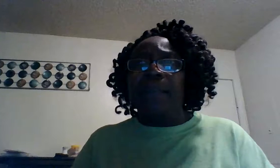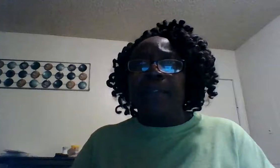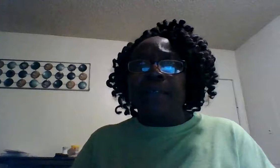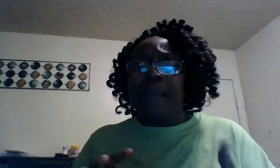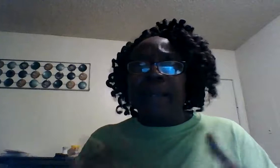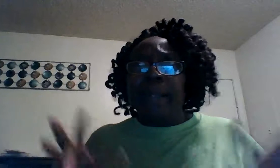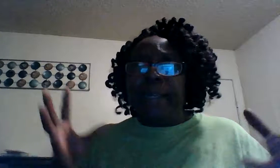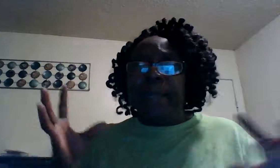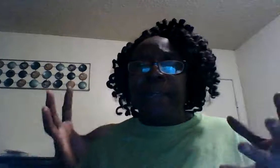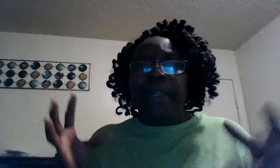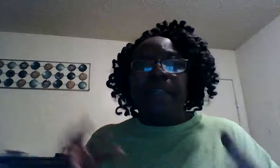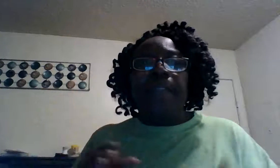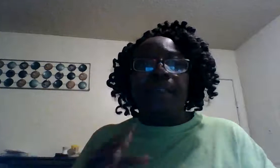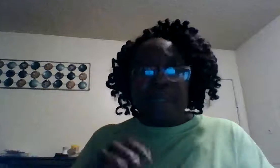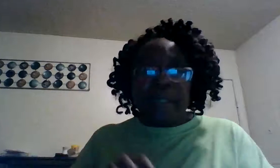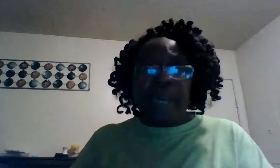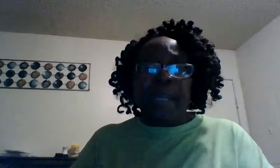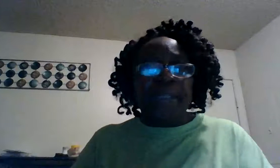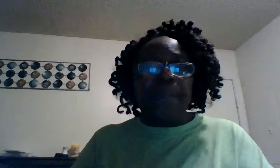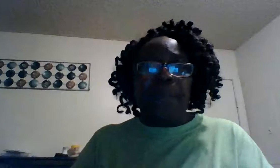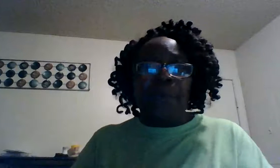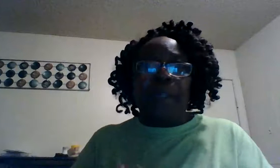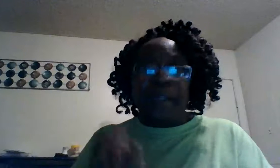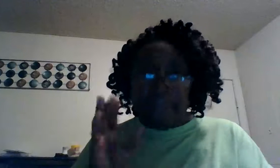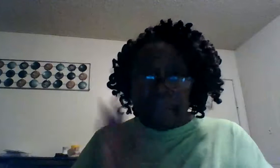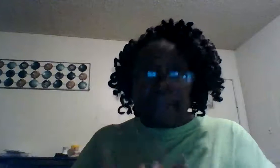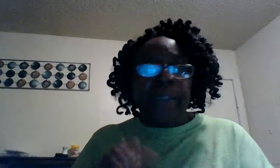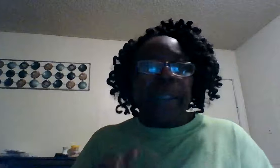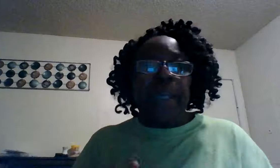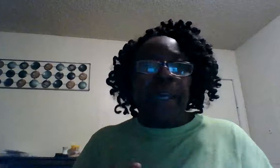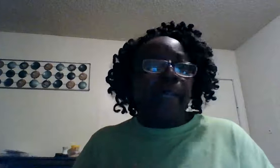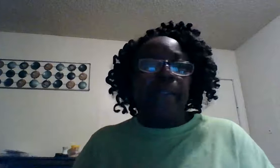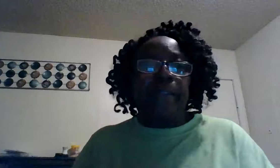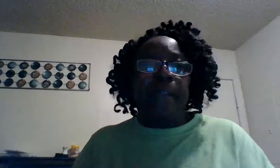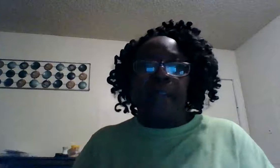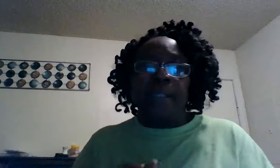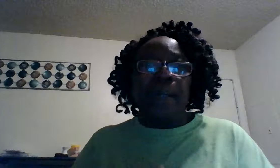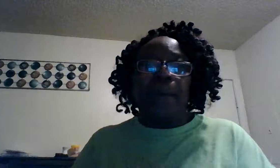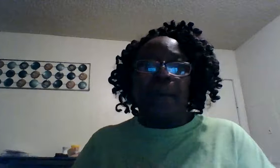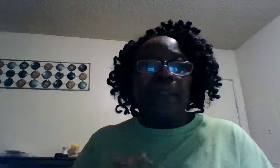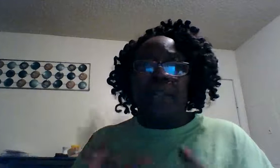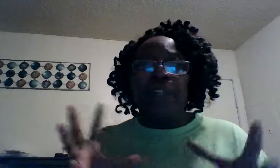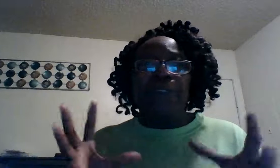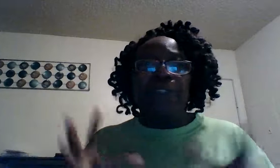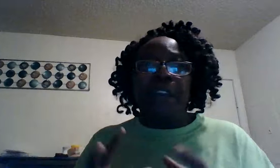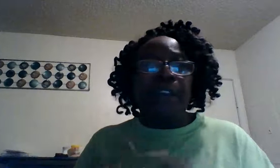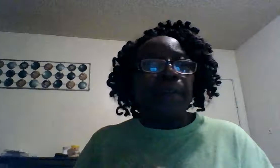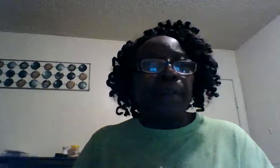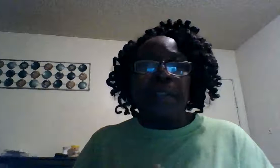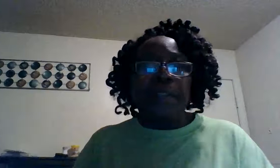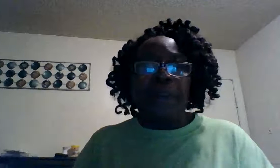was he didn't give me nothing so today this morning get at it God said go now you share your testimony